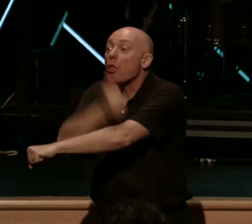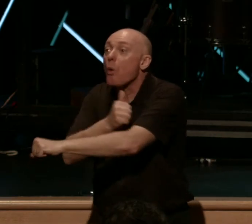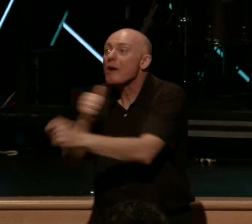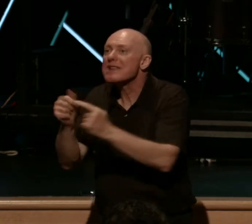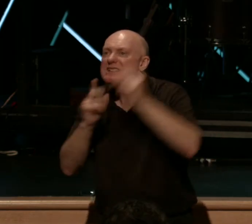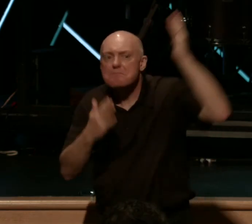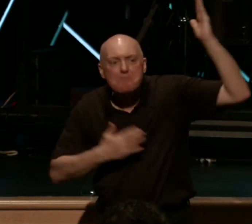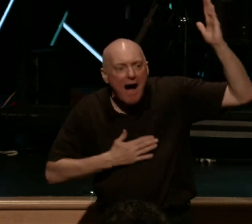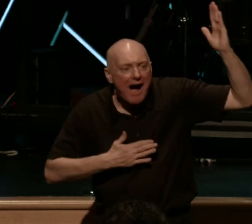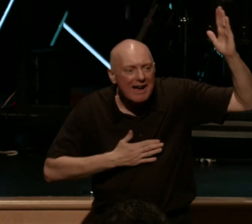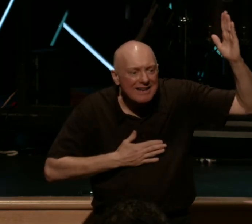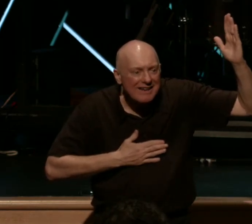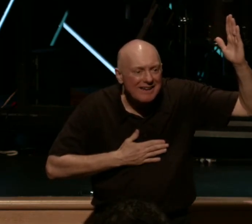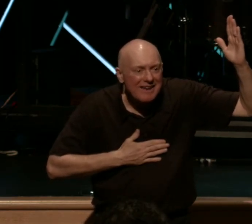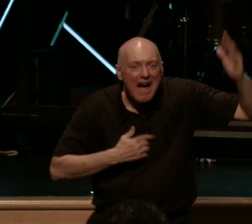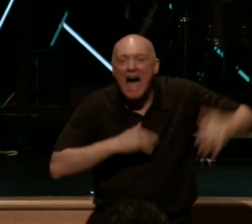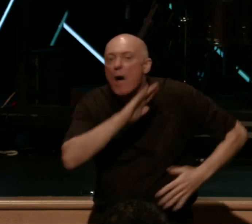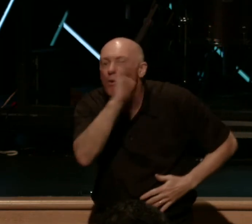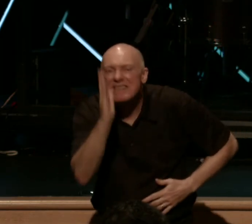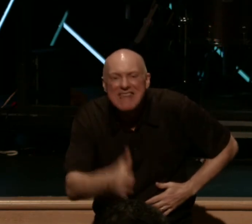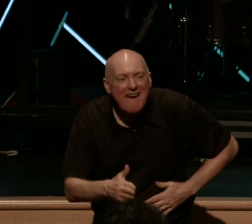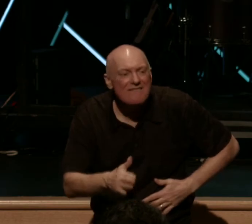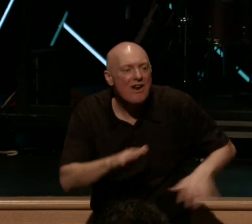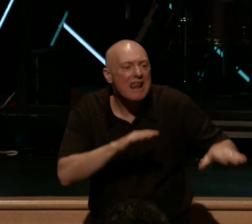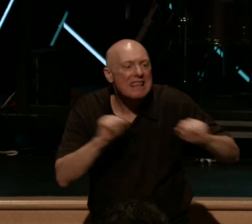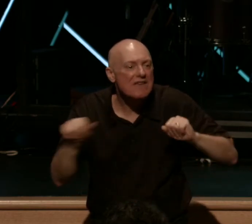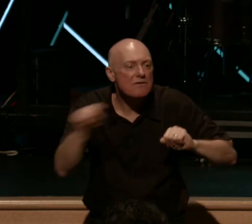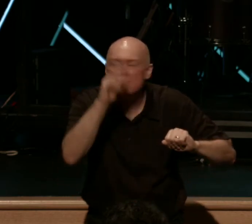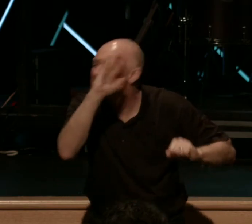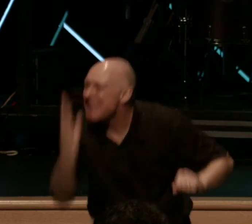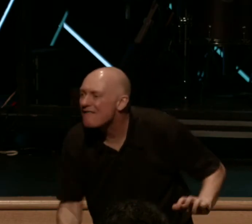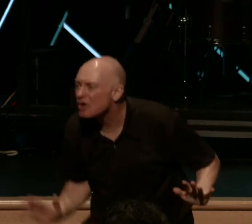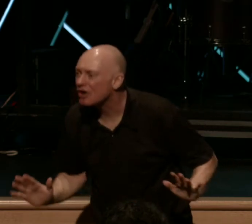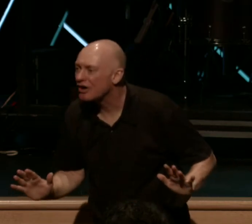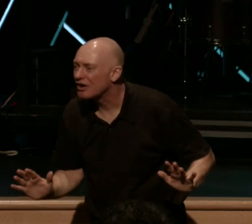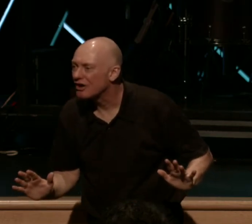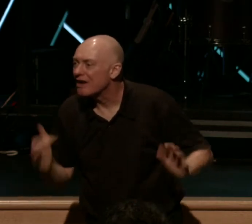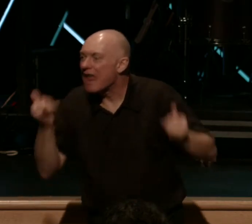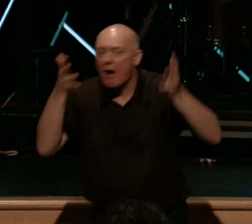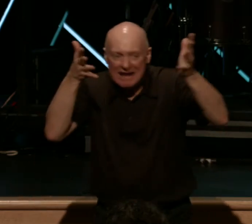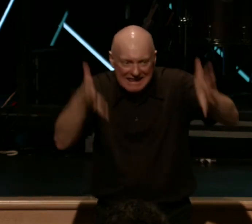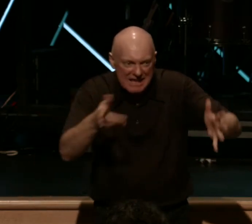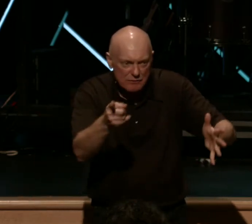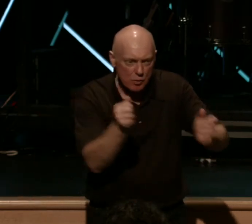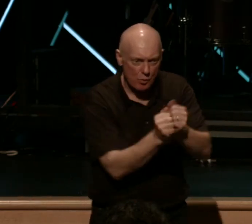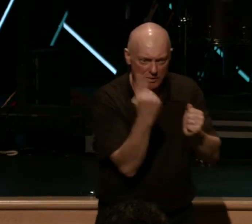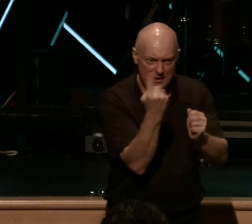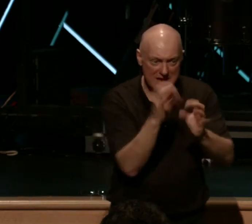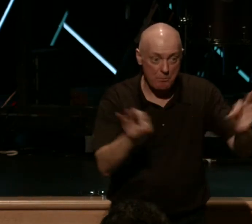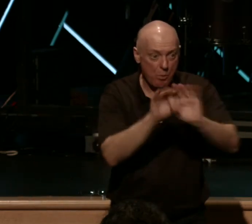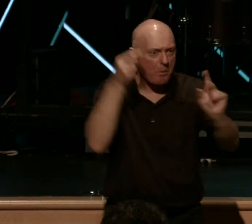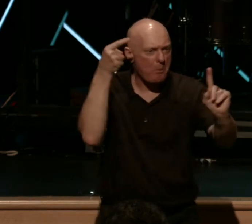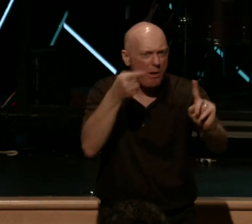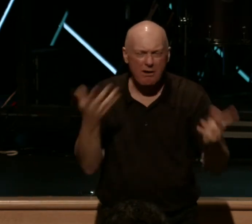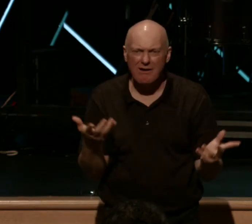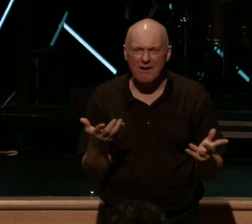And by the way, I'm never going to leave you. Now, I want to leave you with this, and I want you to get this, because people say, well, how do I do this?